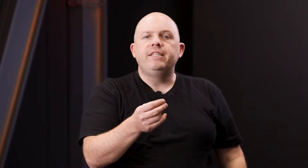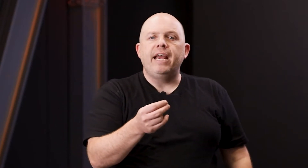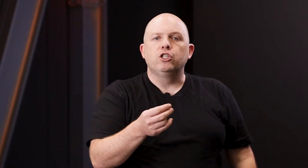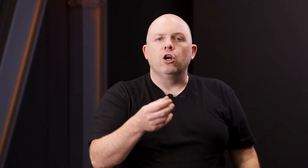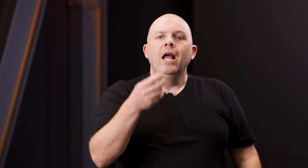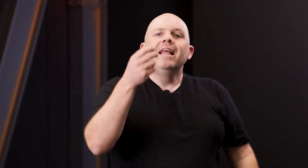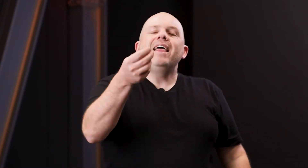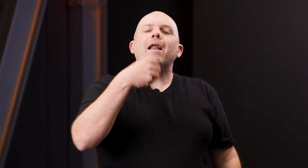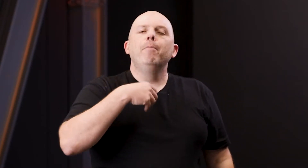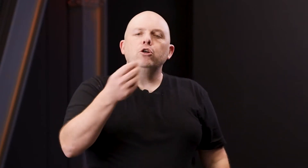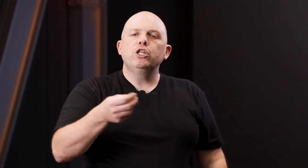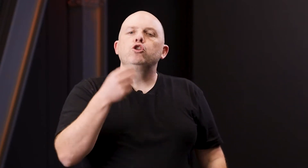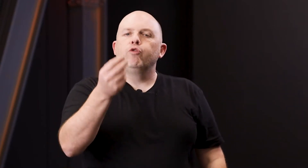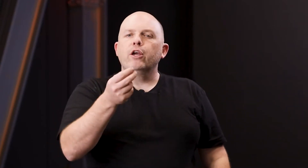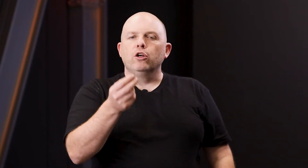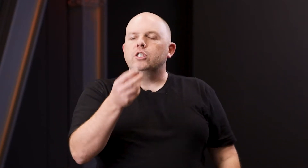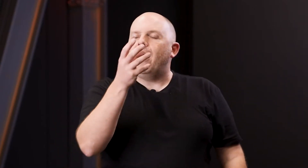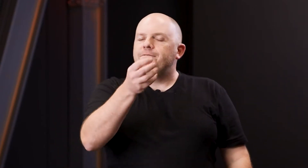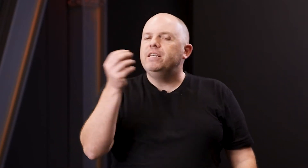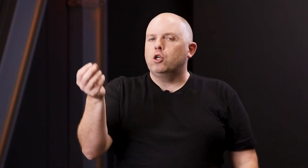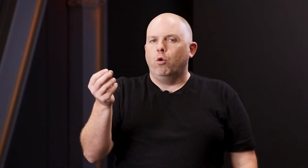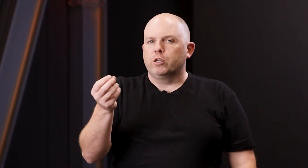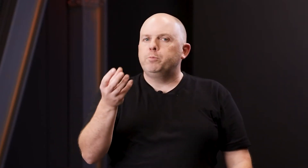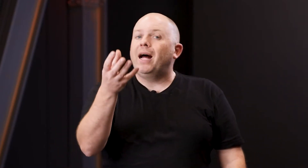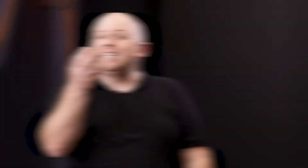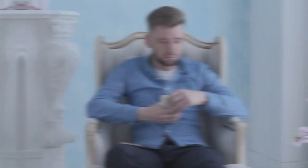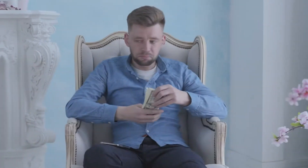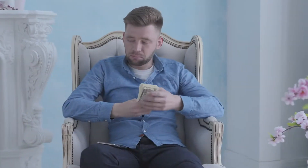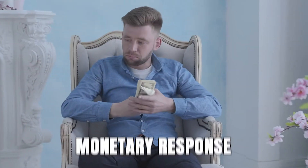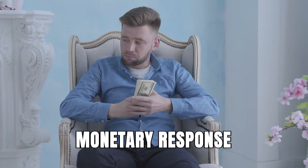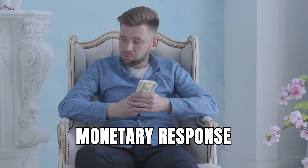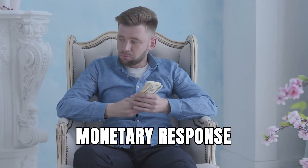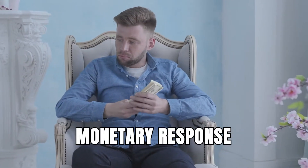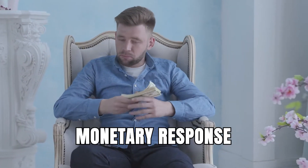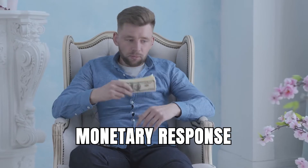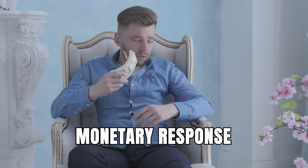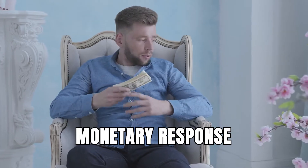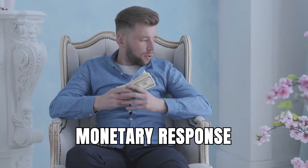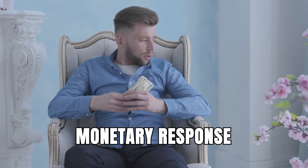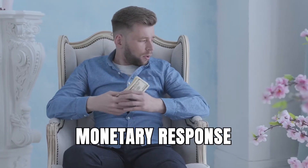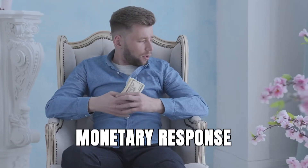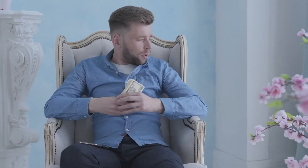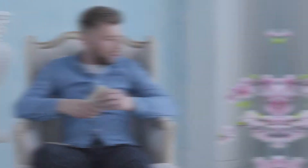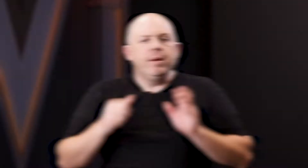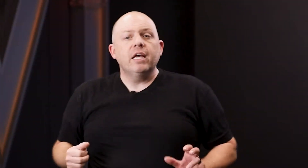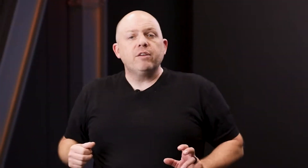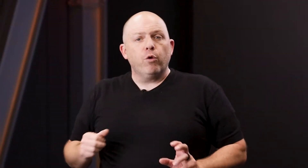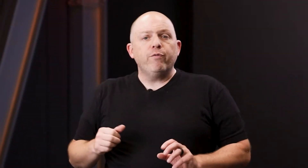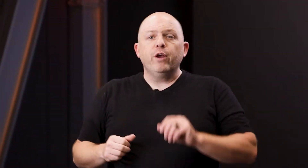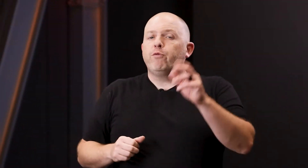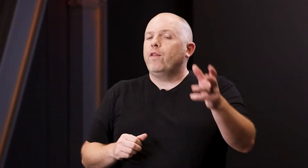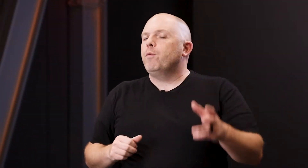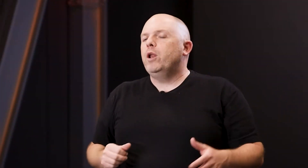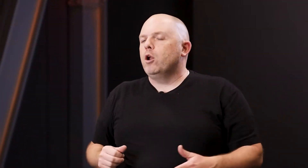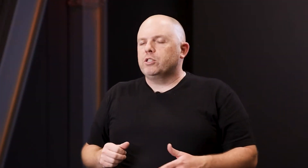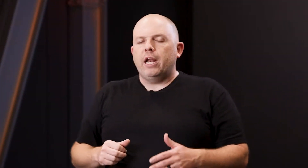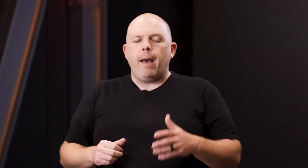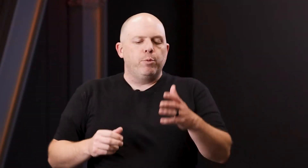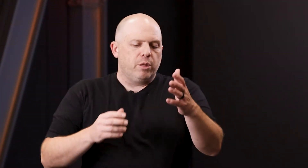danger, that emotion triggers a physical response. In this case, it triggers a monetary response. Because if we're fearful that we don't know what's going to happen with the